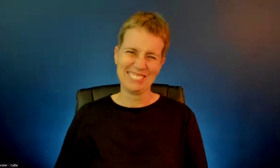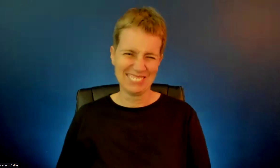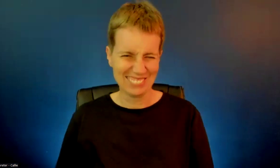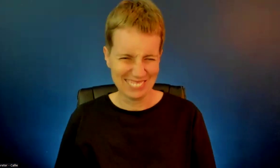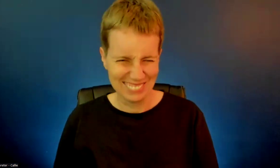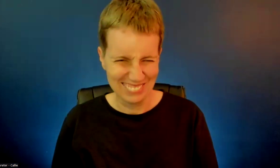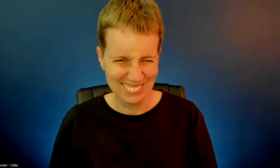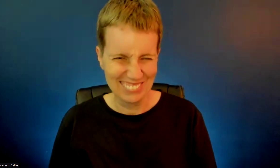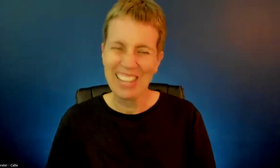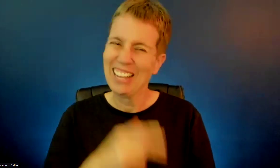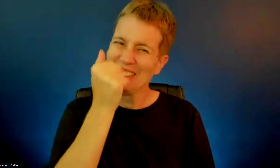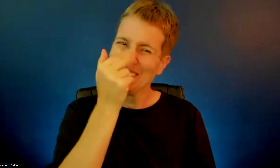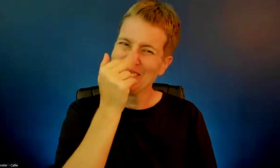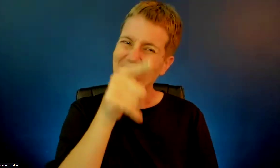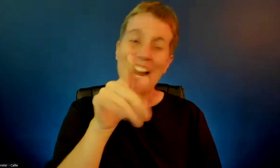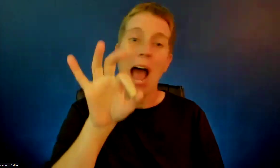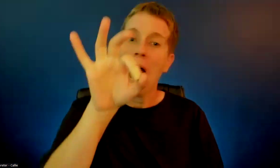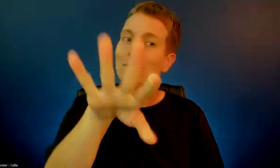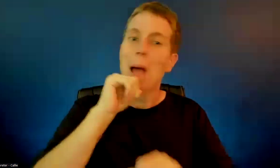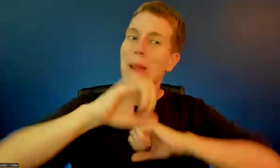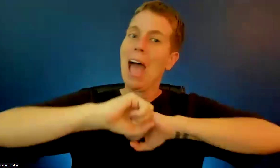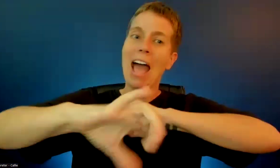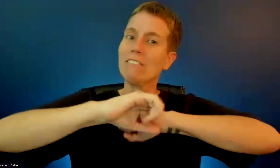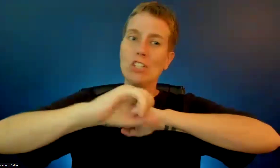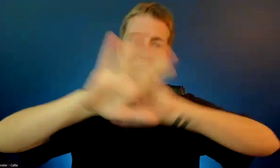That was just a factoid, not an advertisement.